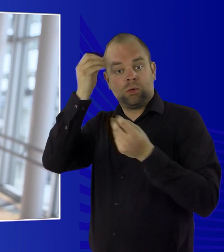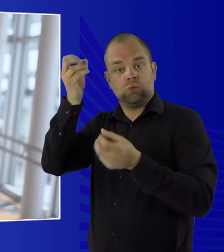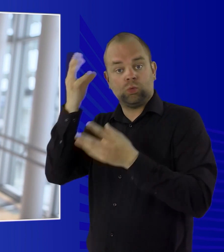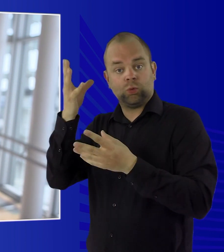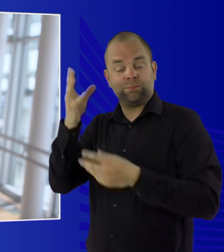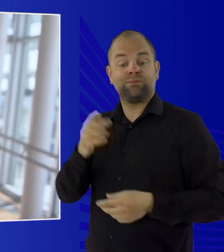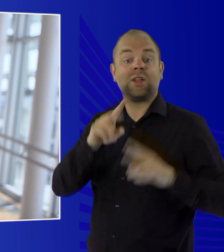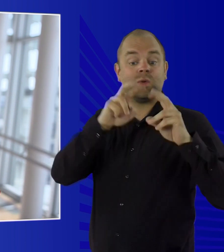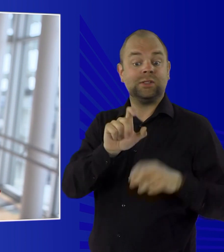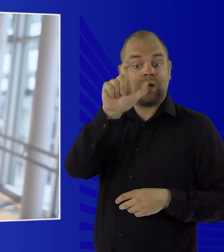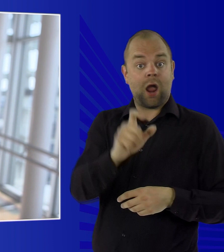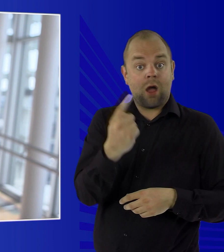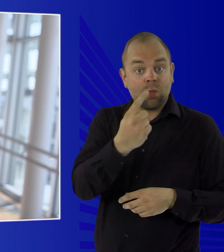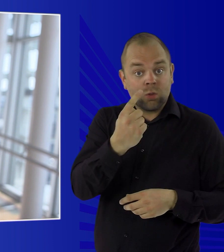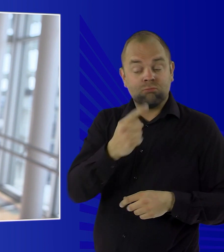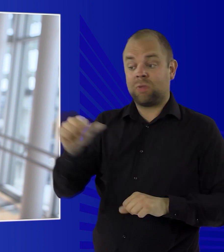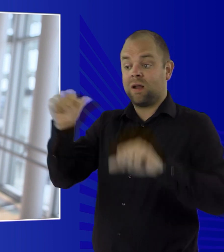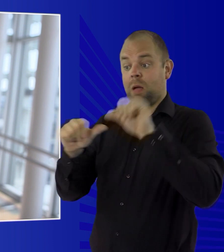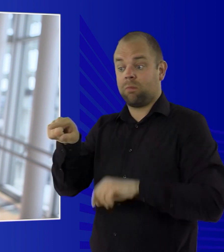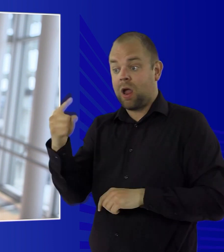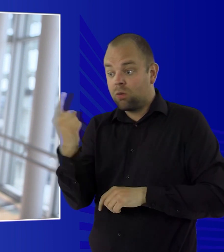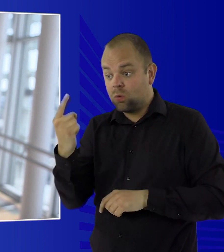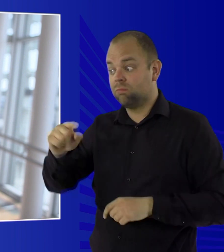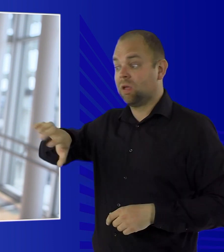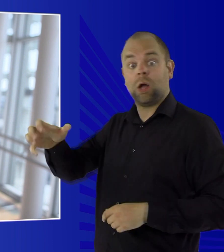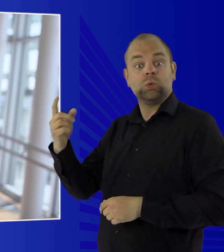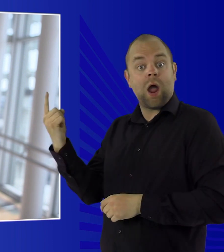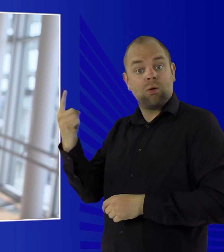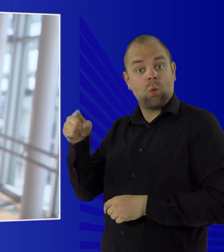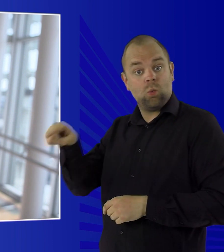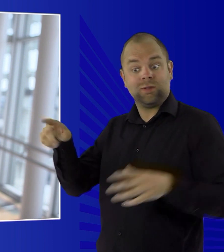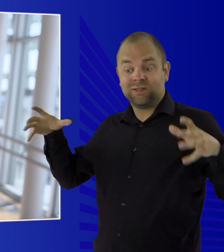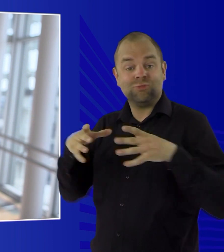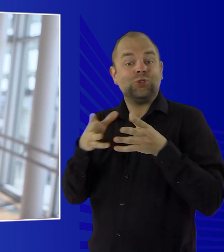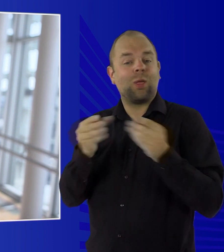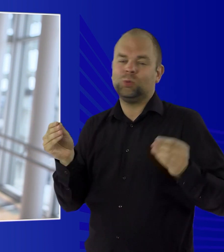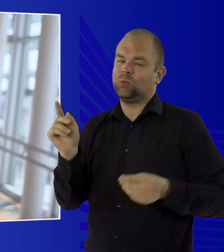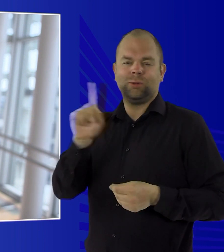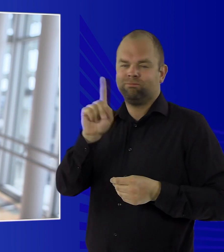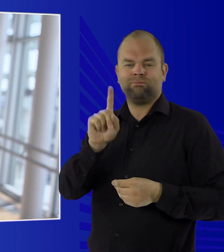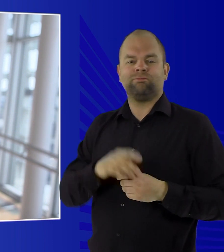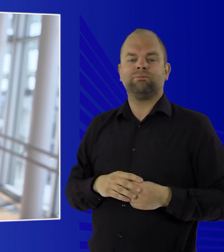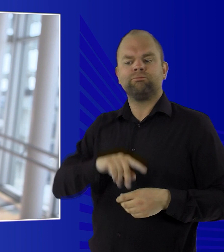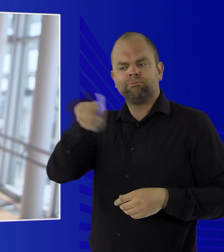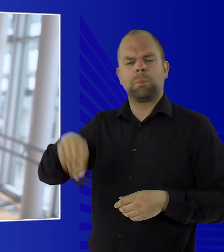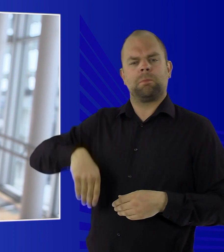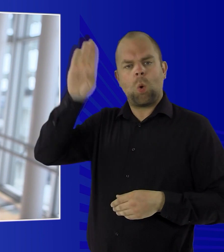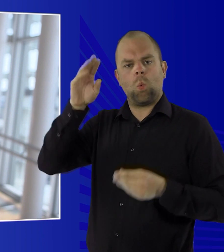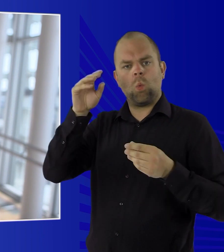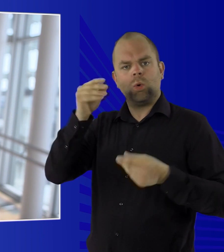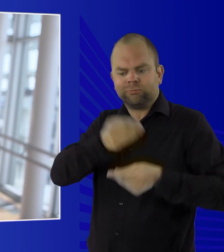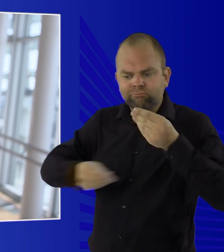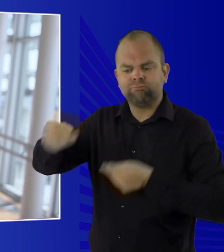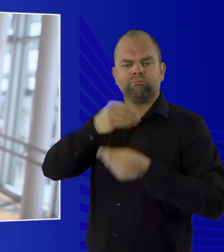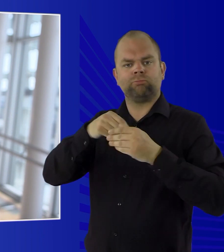solution alone. And this is why we want to help scientists to access data and share it with the